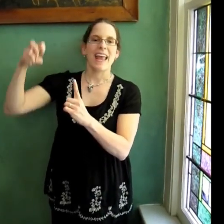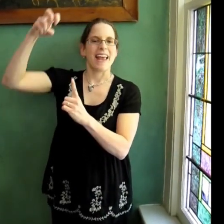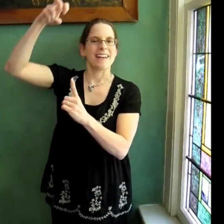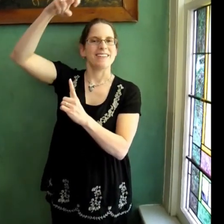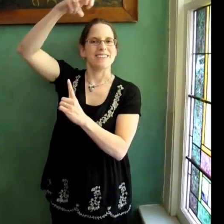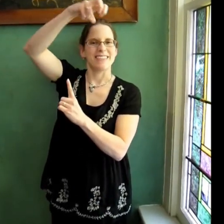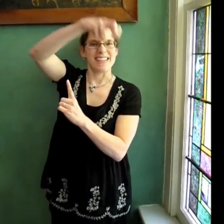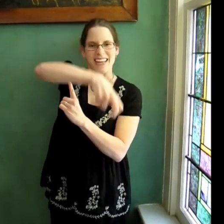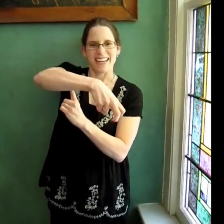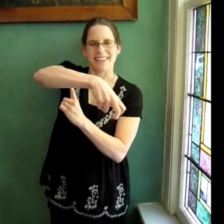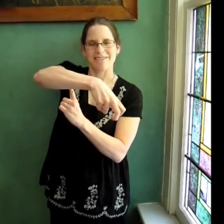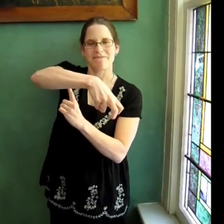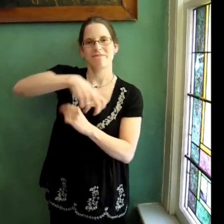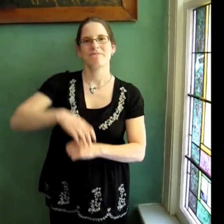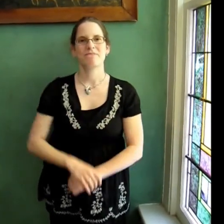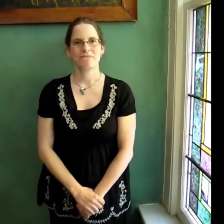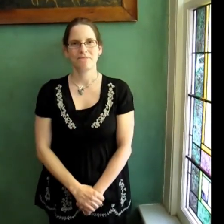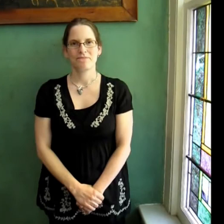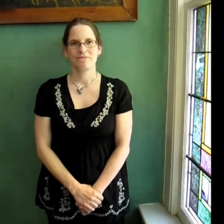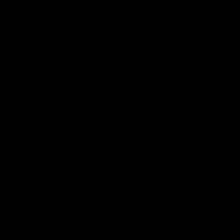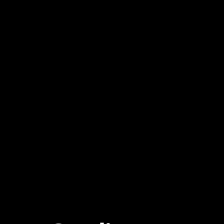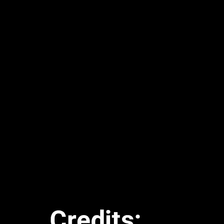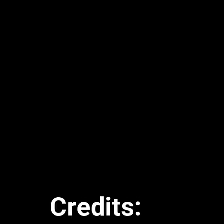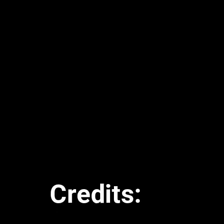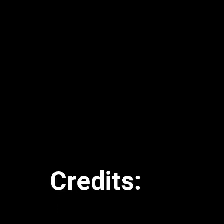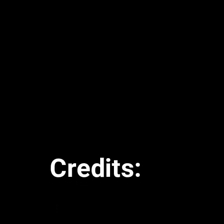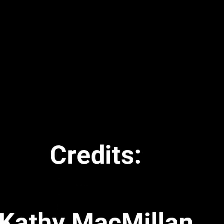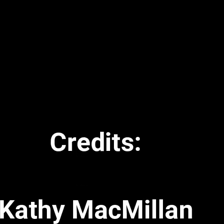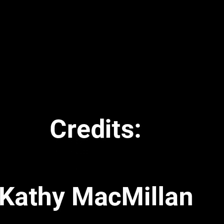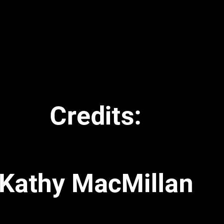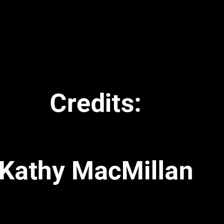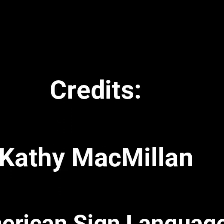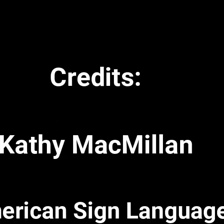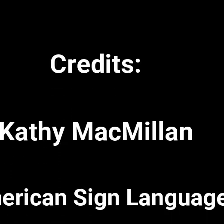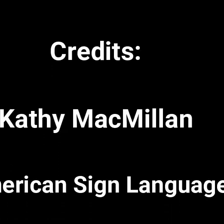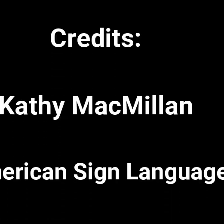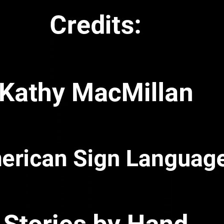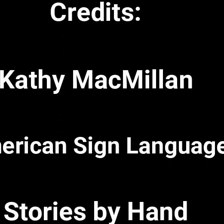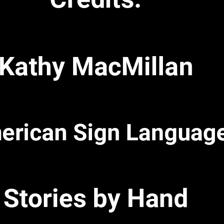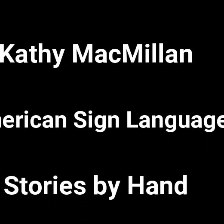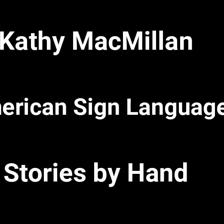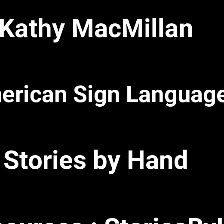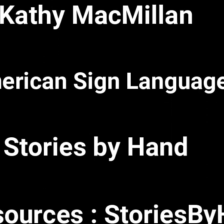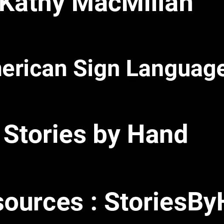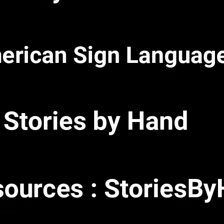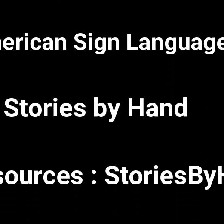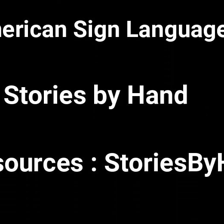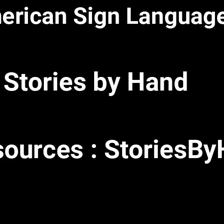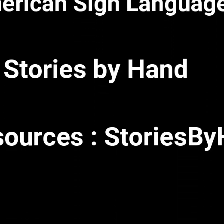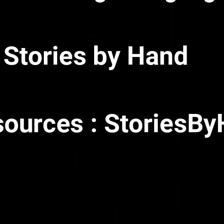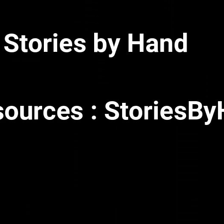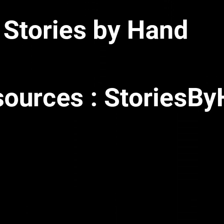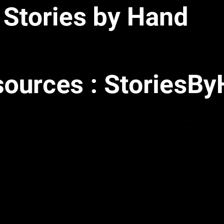candlestick. It'll stick. . . . . . . . . . .